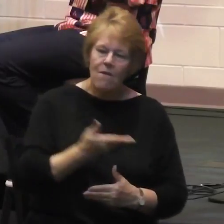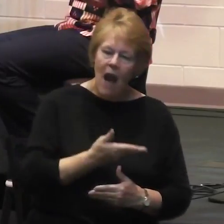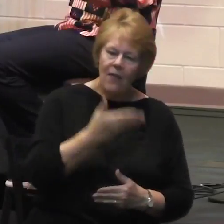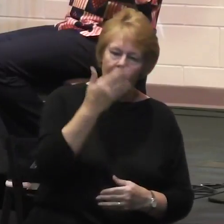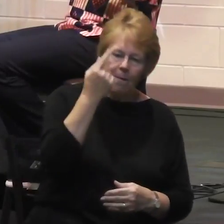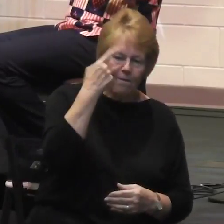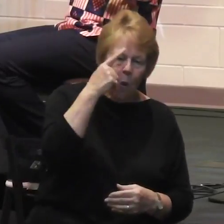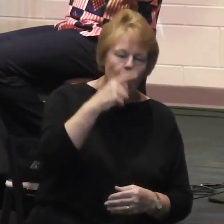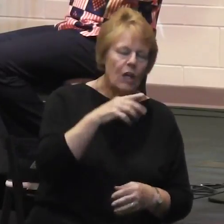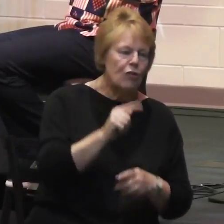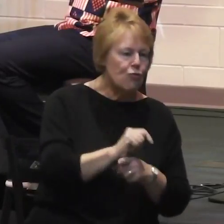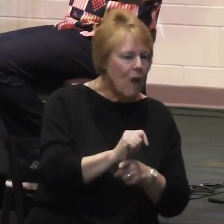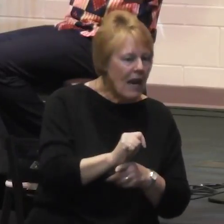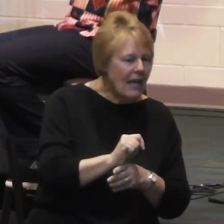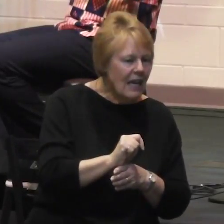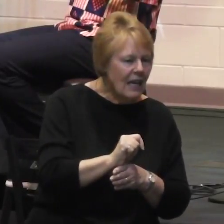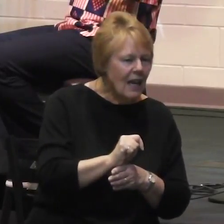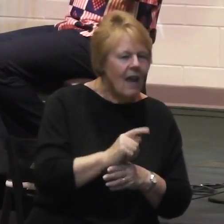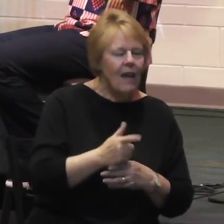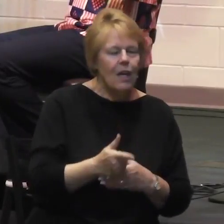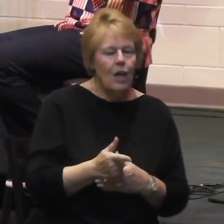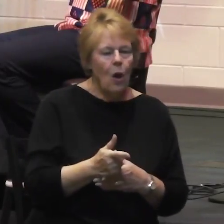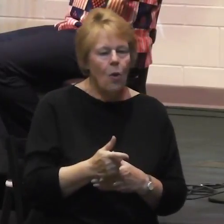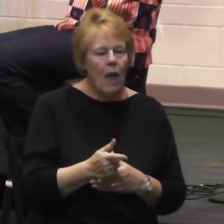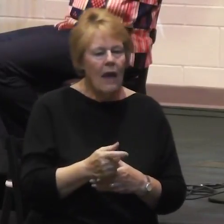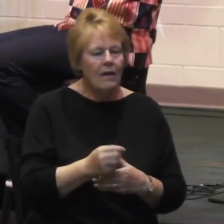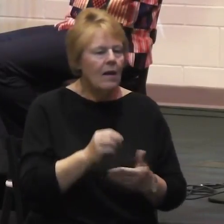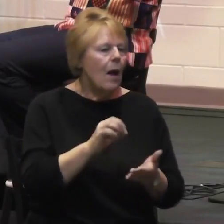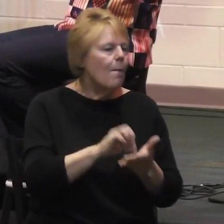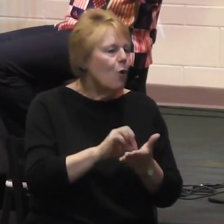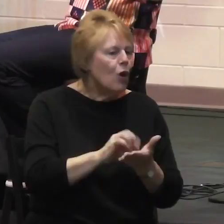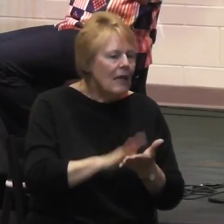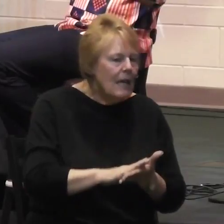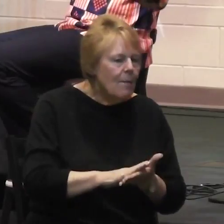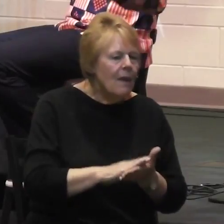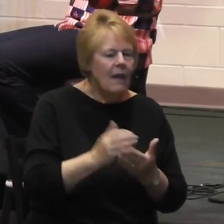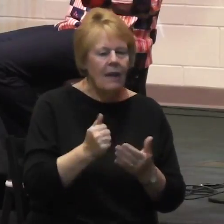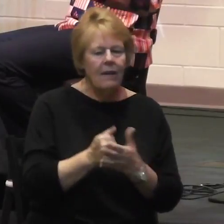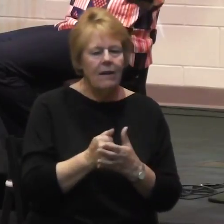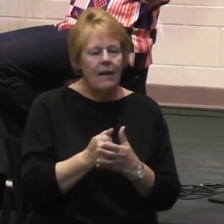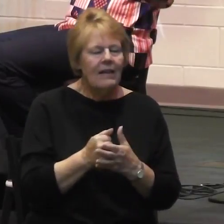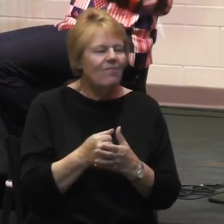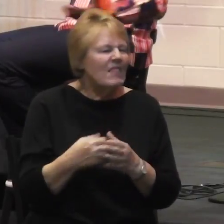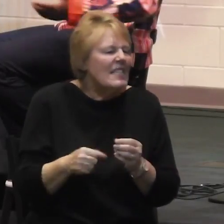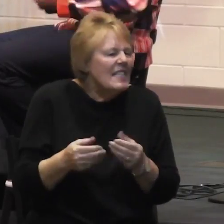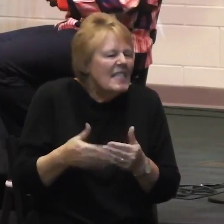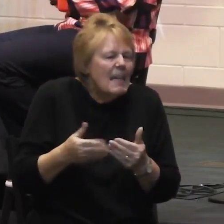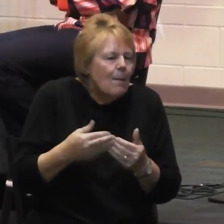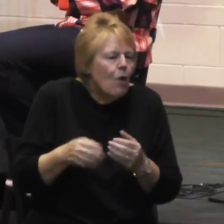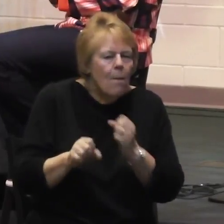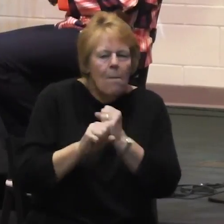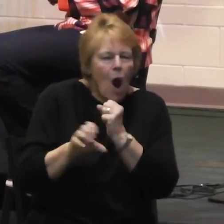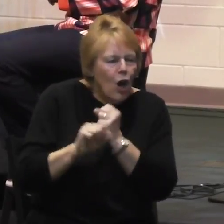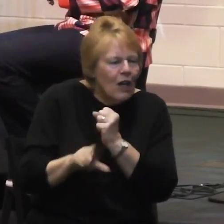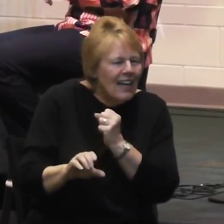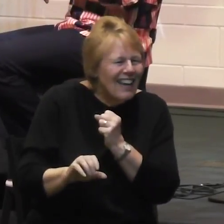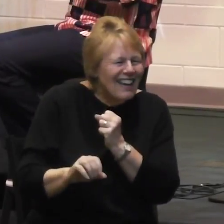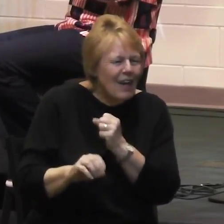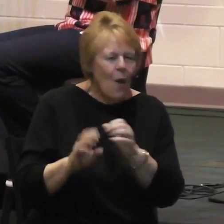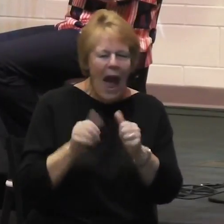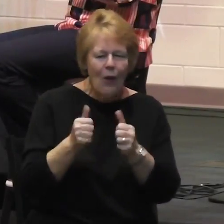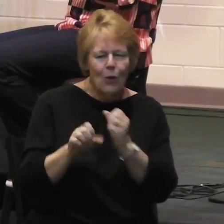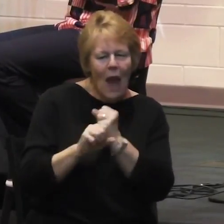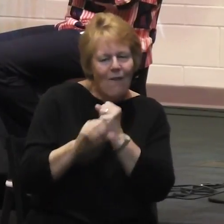you know, on just basic record-keeping, simple marketing, how do you package and brand yourself.